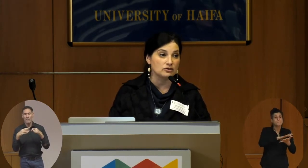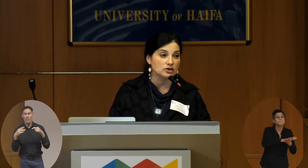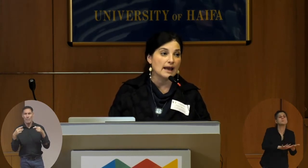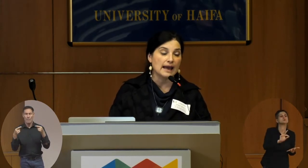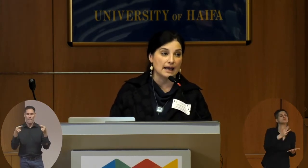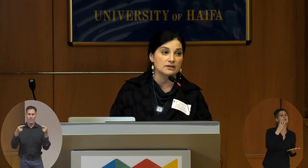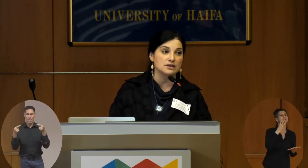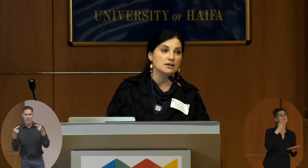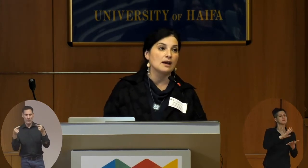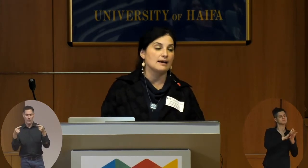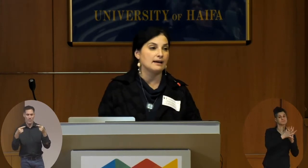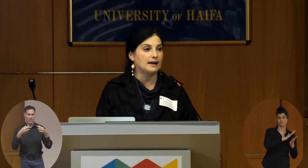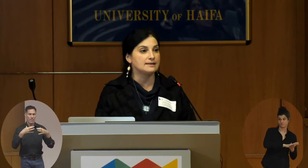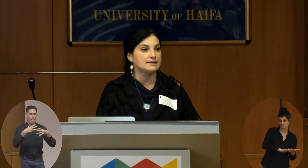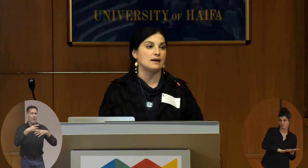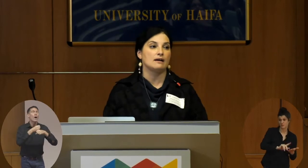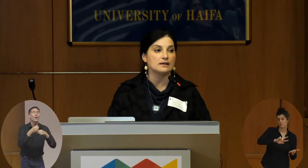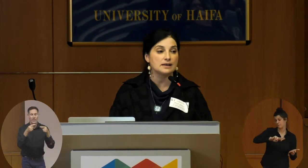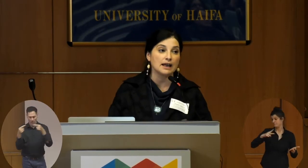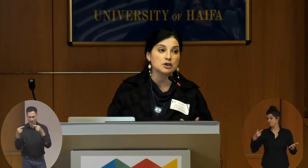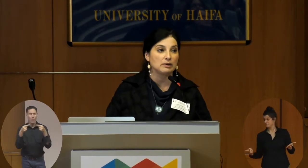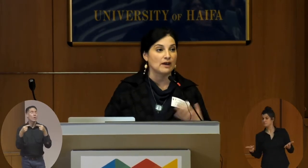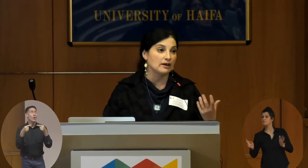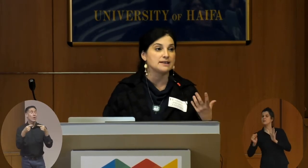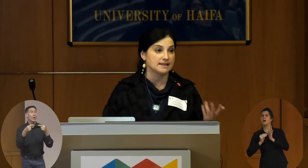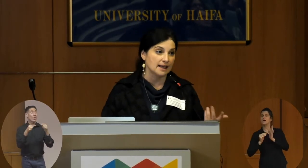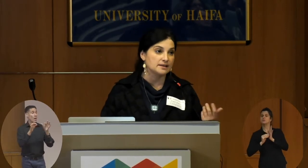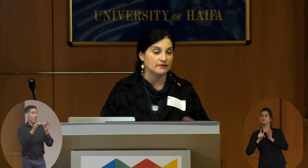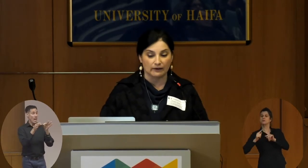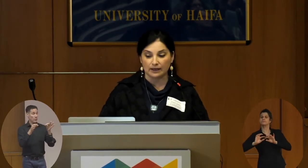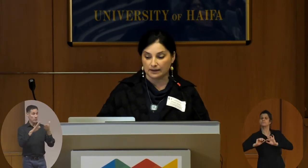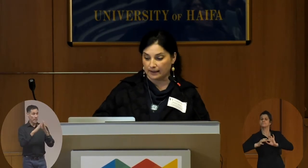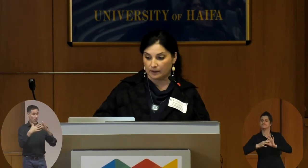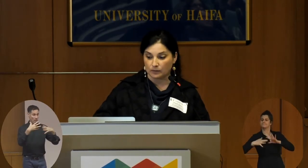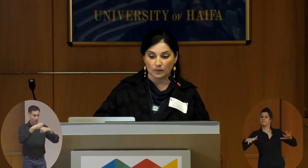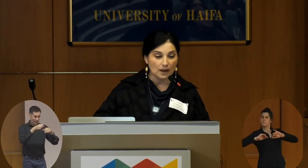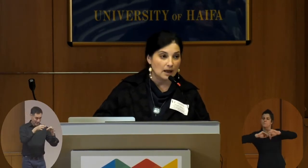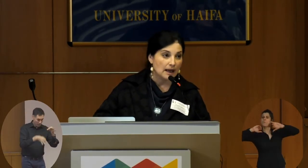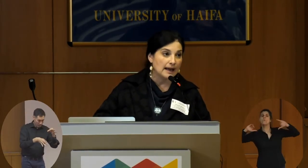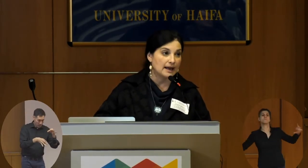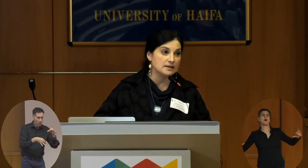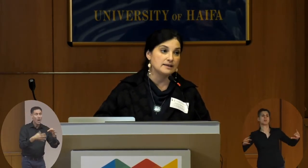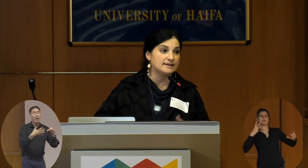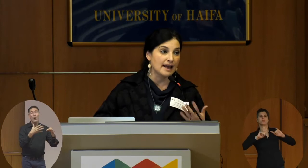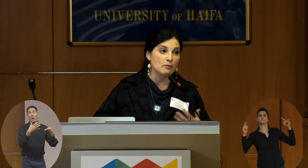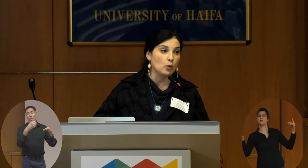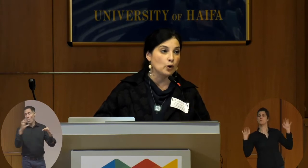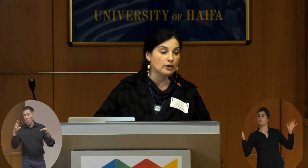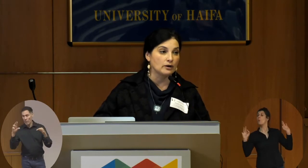and its need to be very distinct very clear and the same work